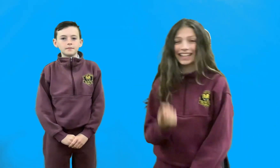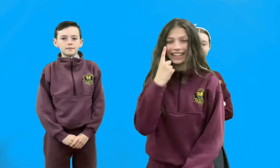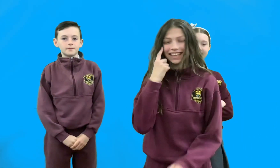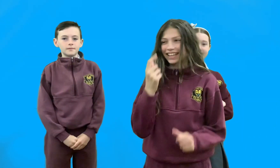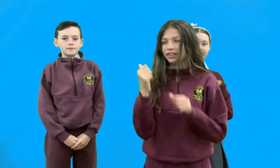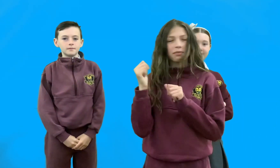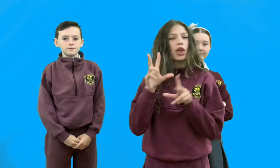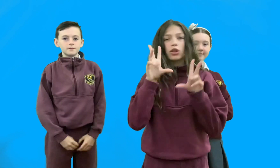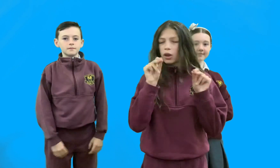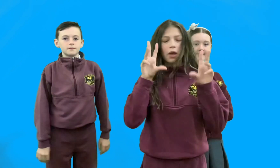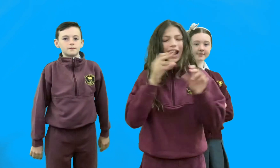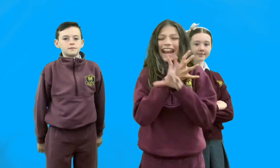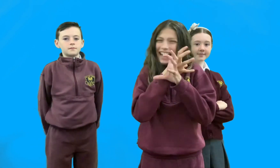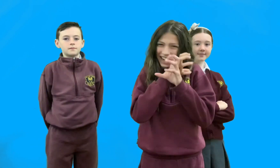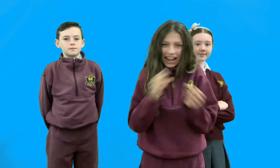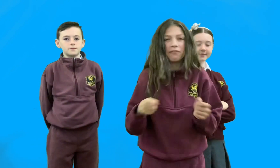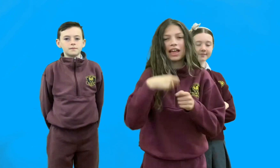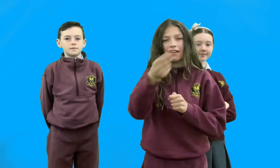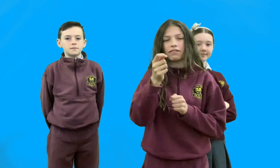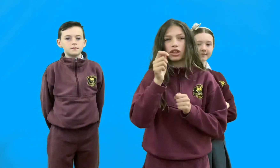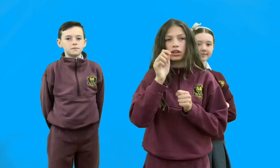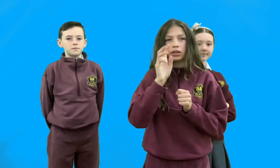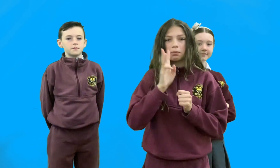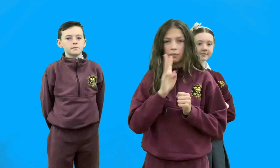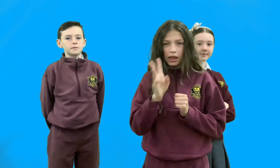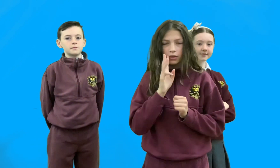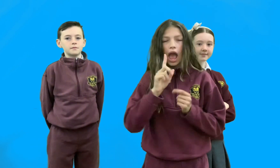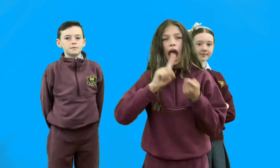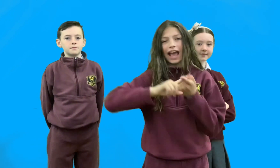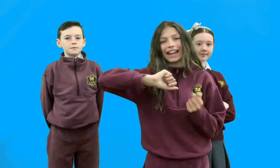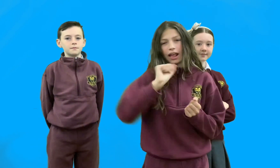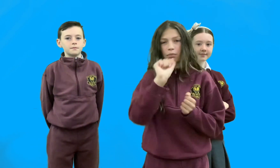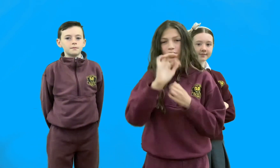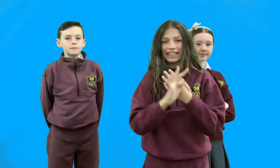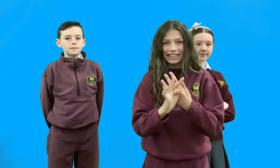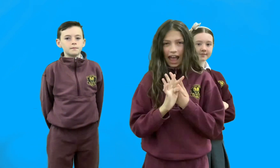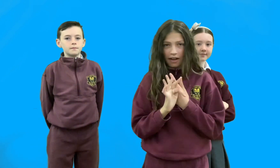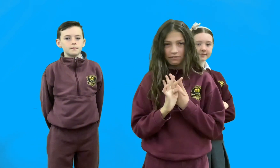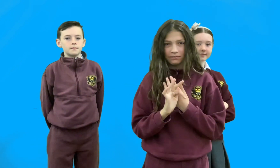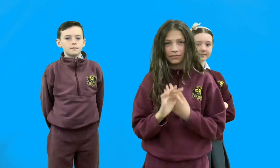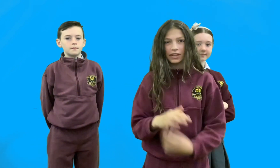See this, no, no, never give out your password to anyone and keep it safe.